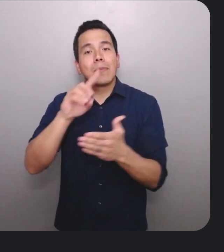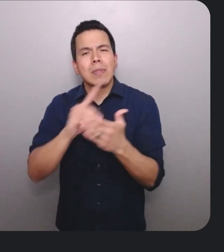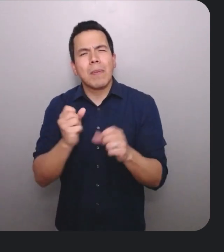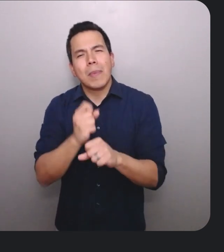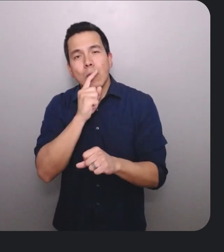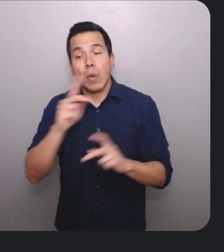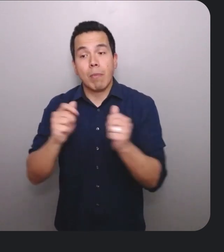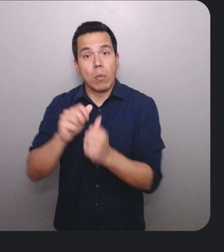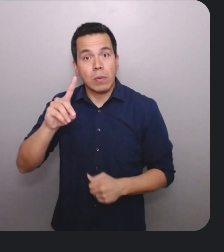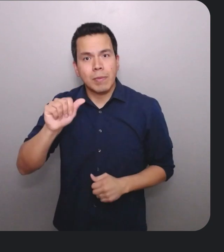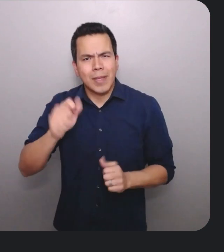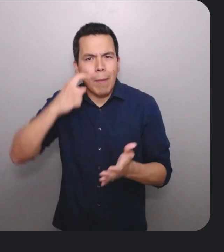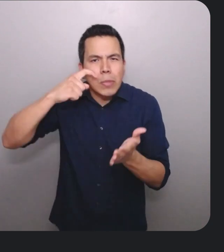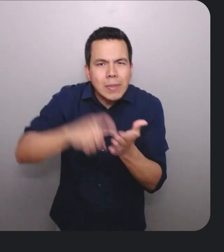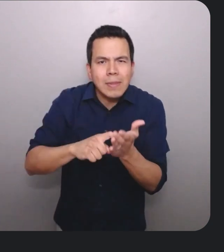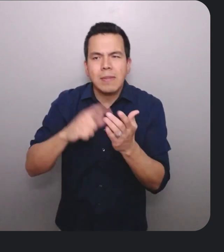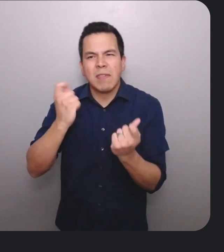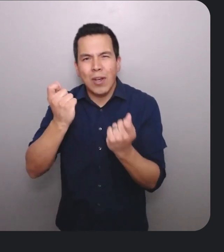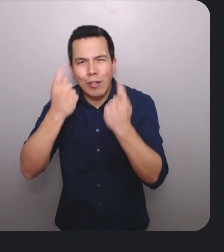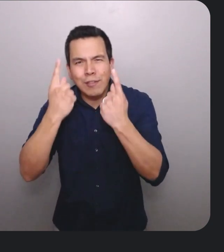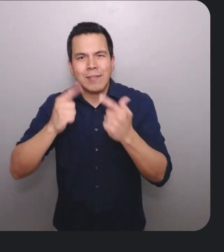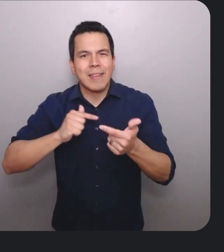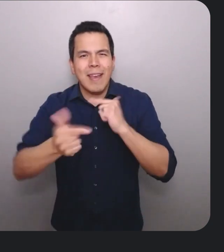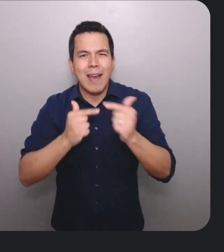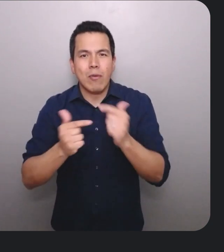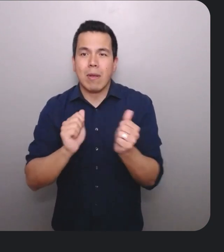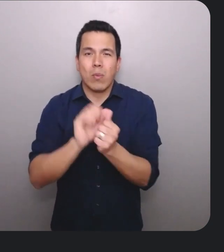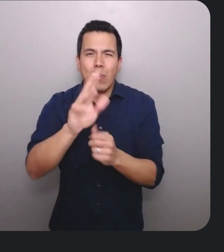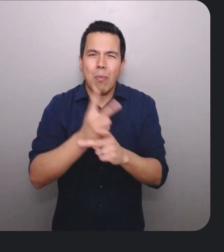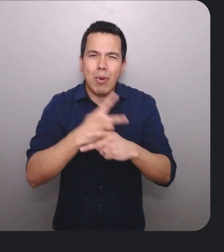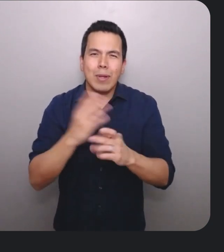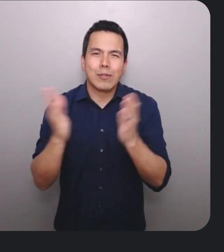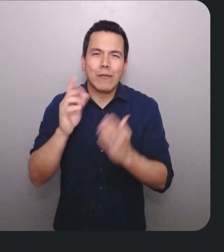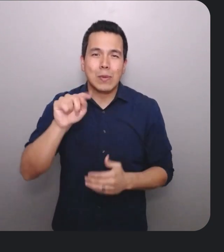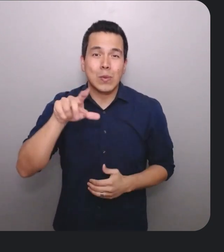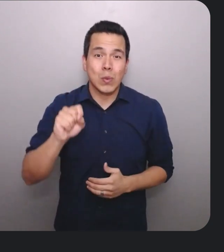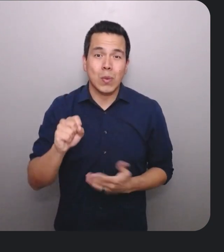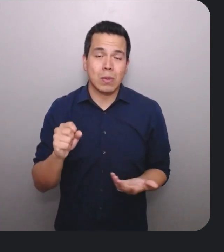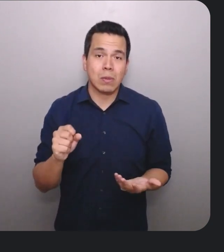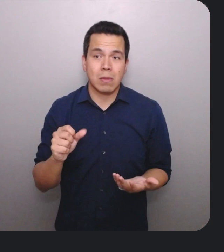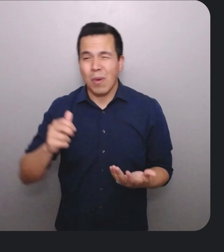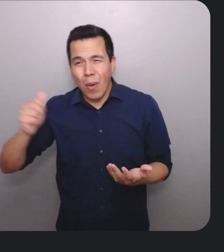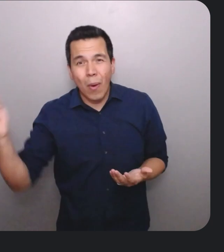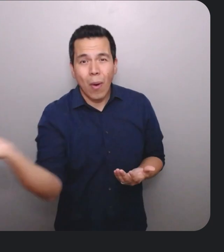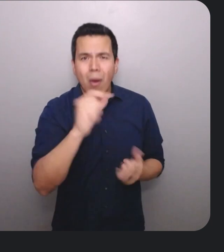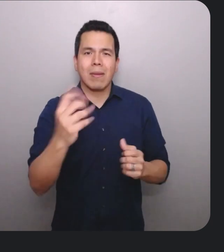design ensures people with disabilities can perceive, understand, and interact with product, services, and tools, and that all users can